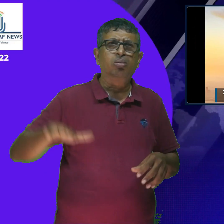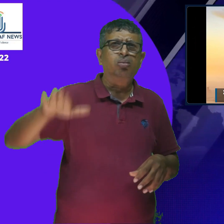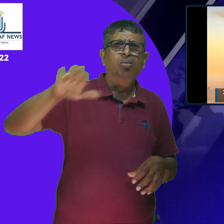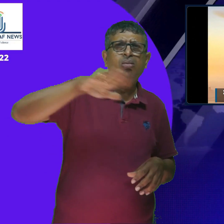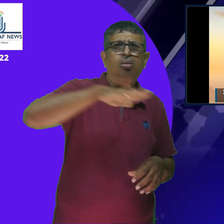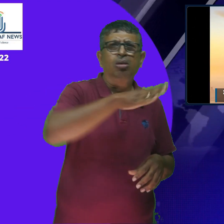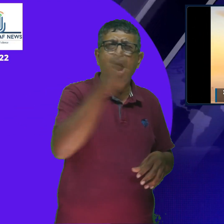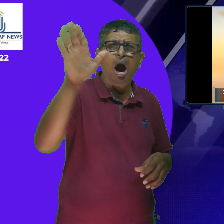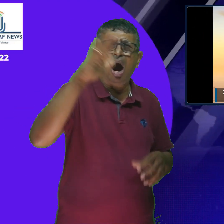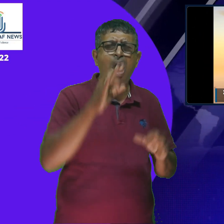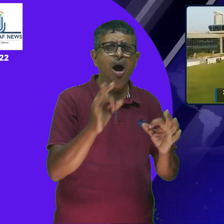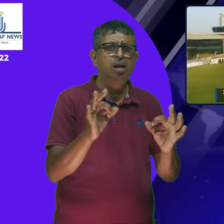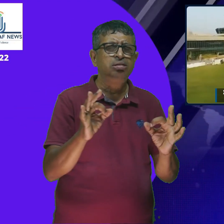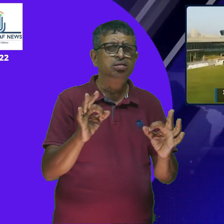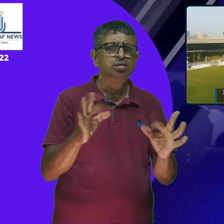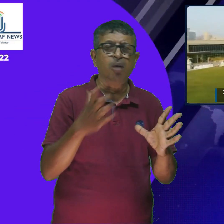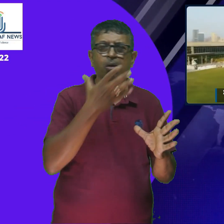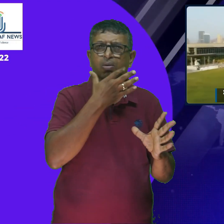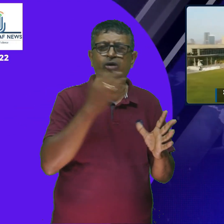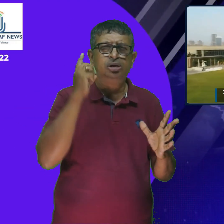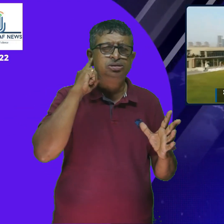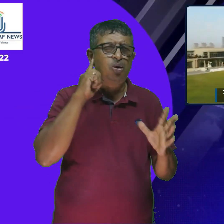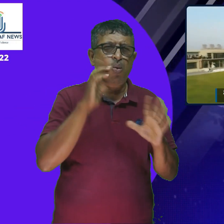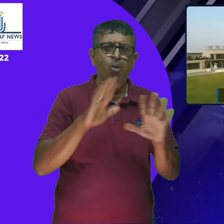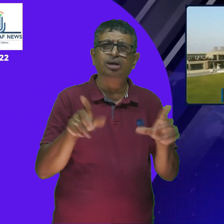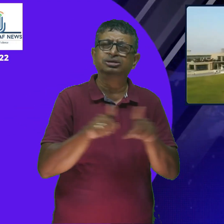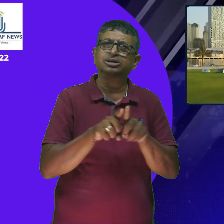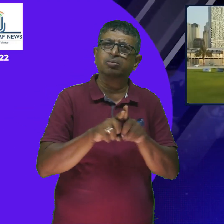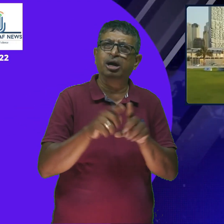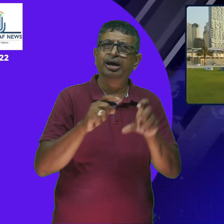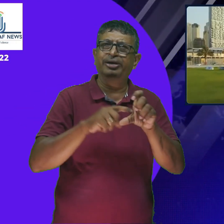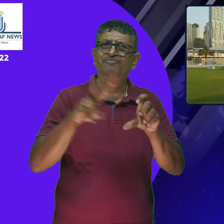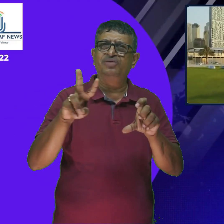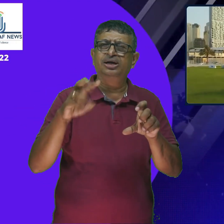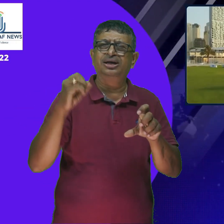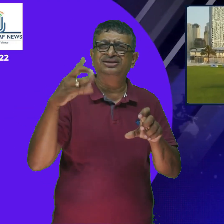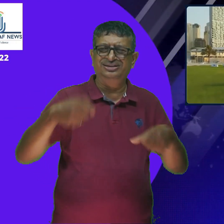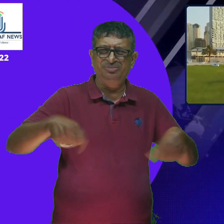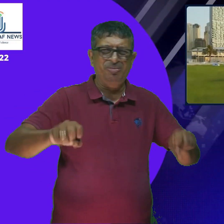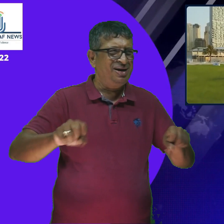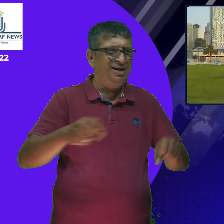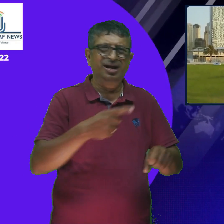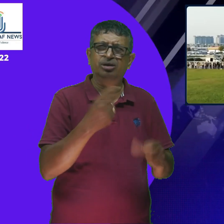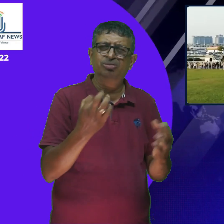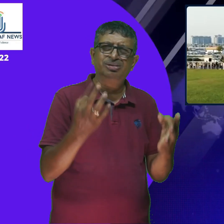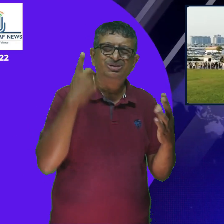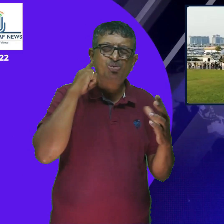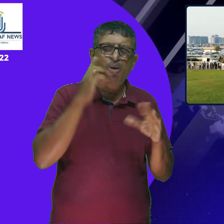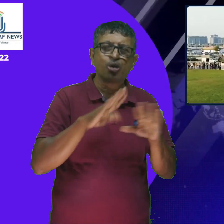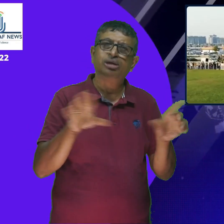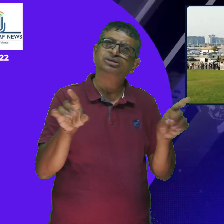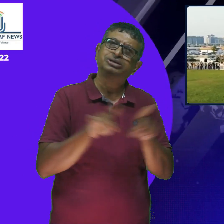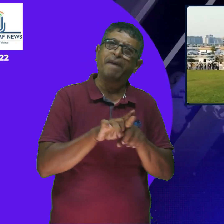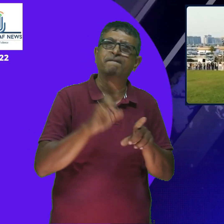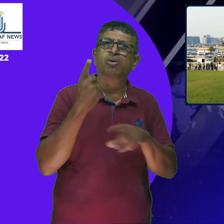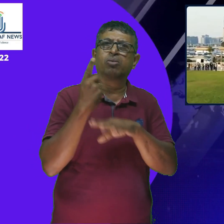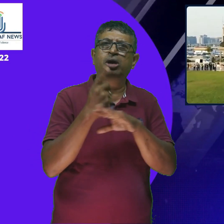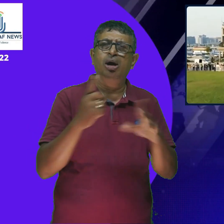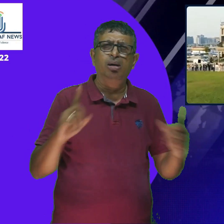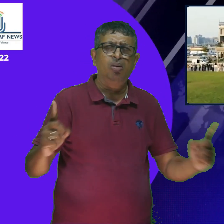ushering in a brand new thrilling era of short haul trips and intelligent mobility solutions. The sleekly designed vehicle can carry two